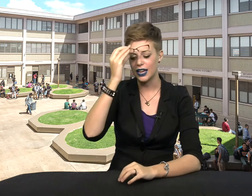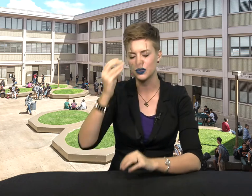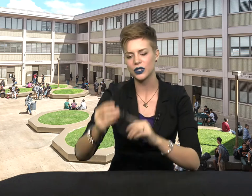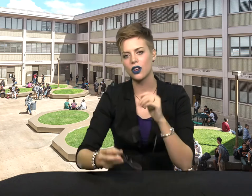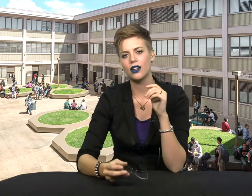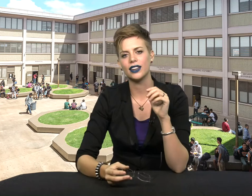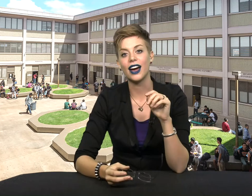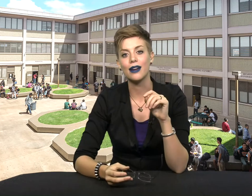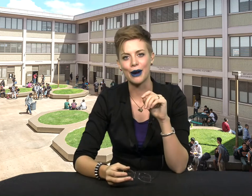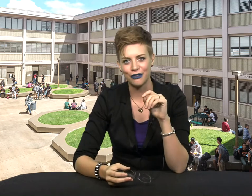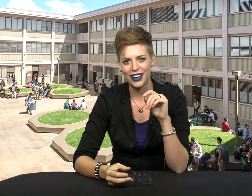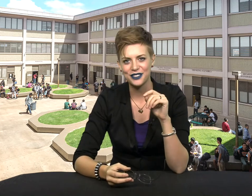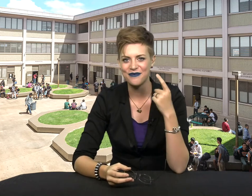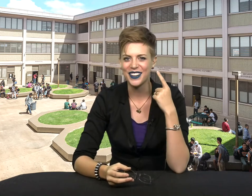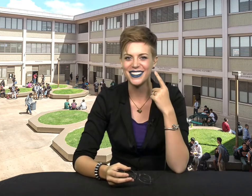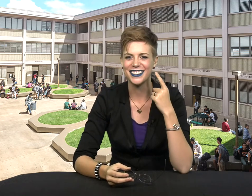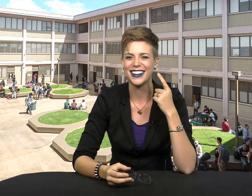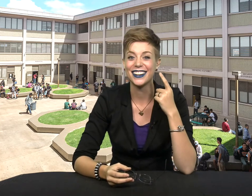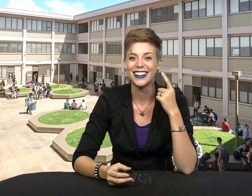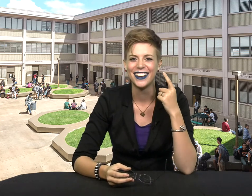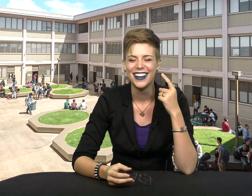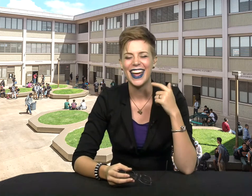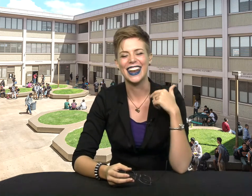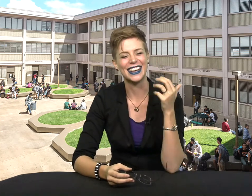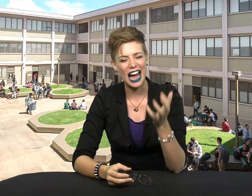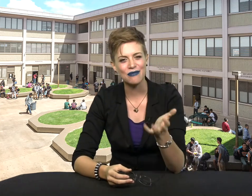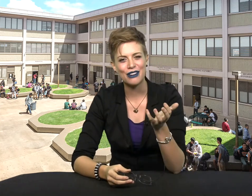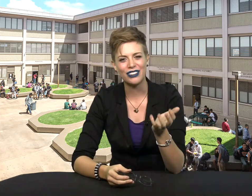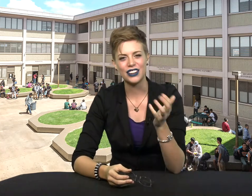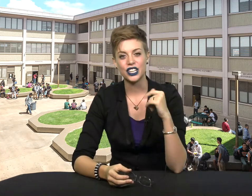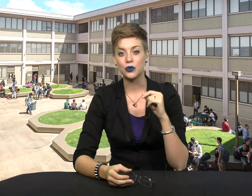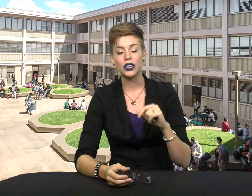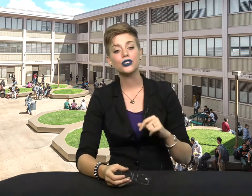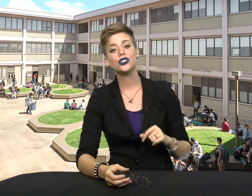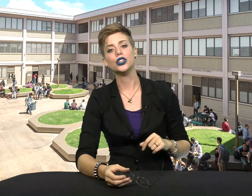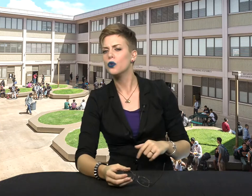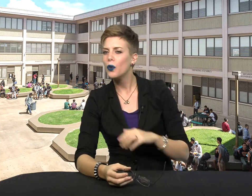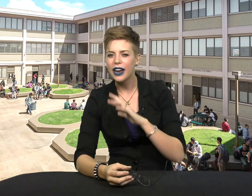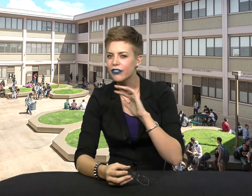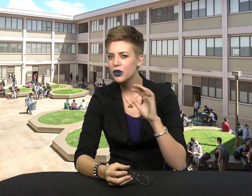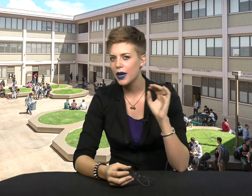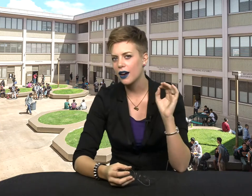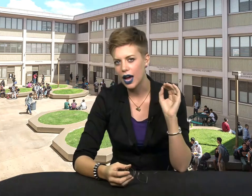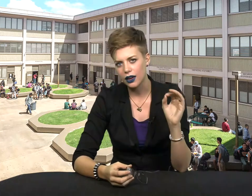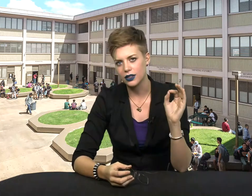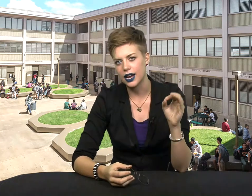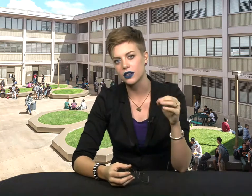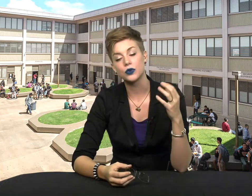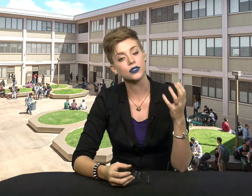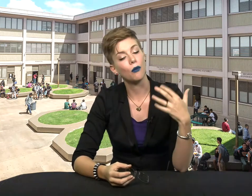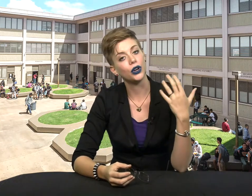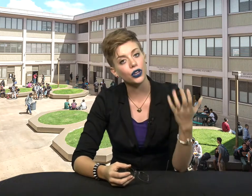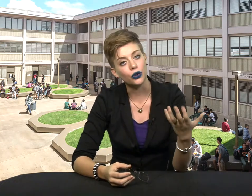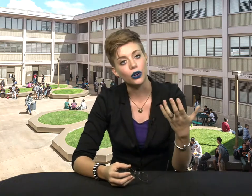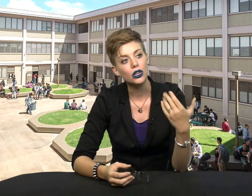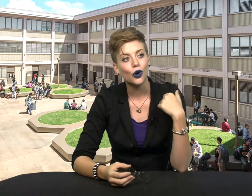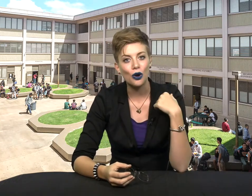is what's called an eyebrow flash. I just did it. And an eyebrow flash is what you should do whenever you make eye contact with someone new, or